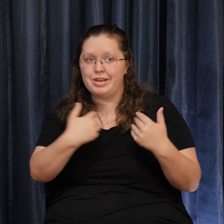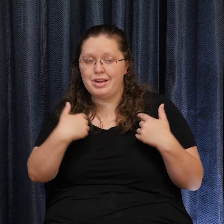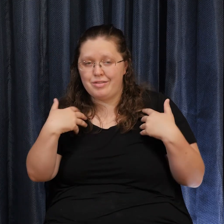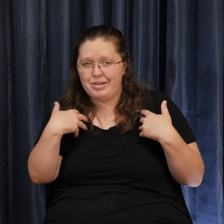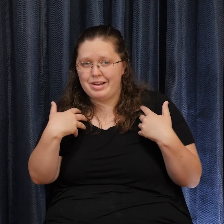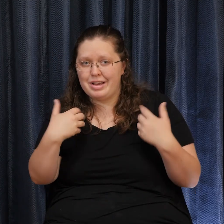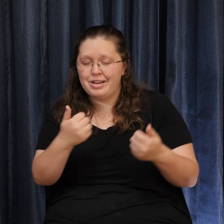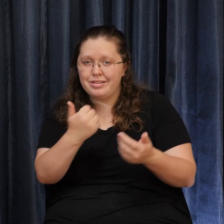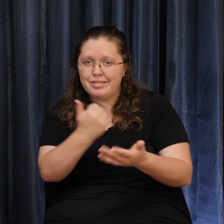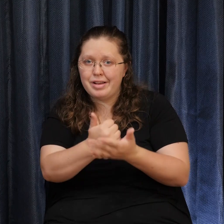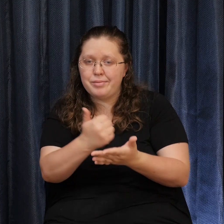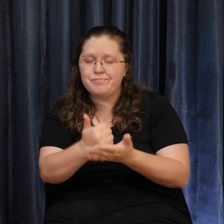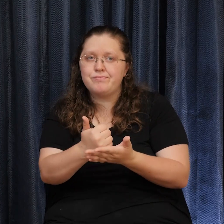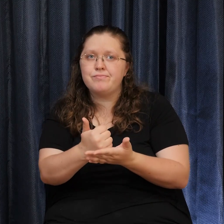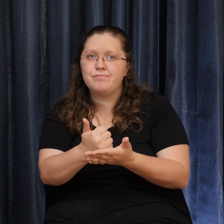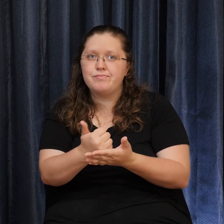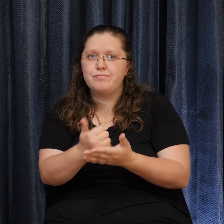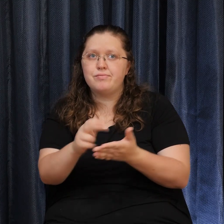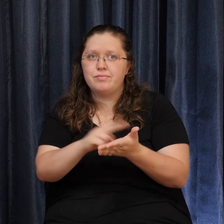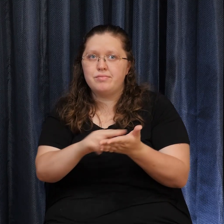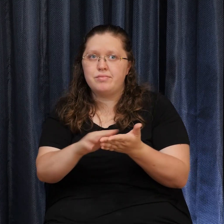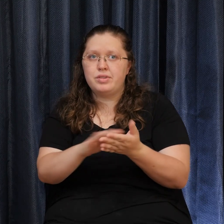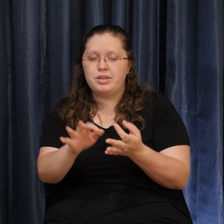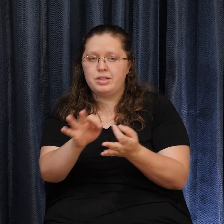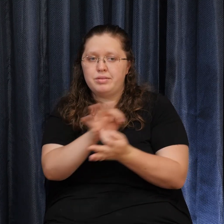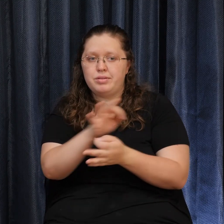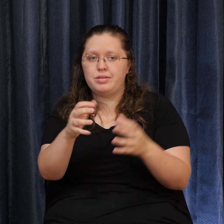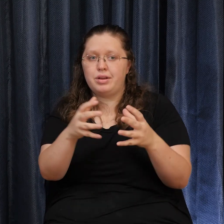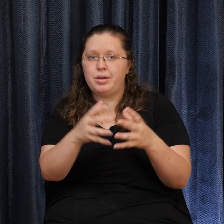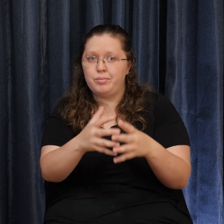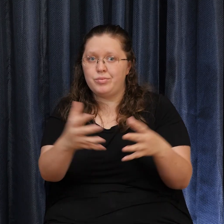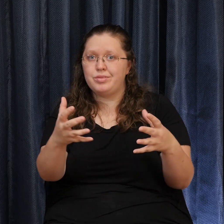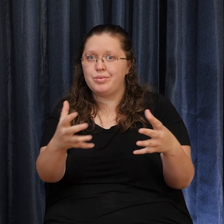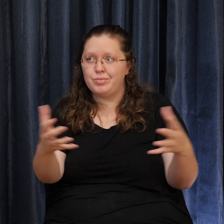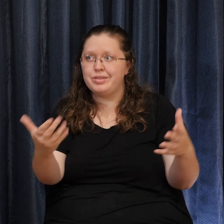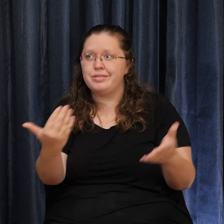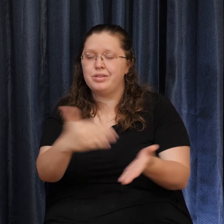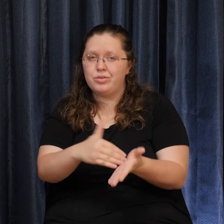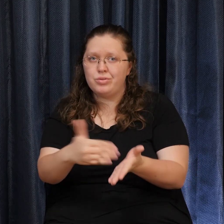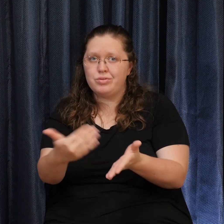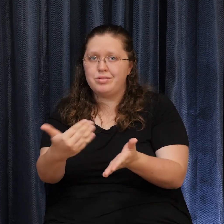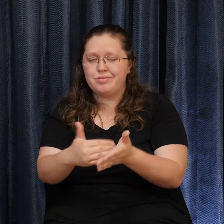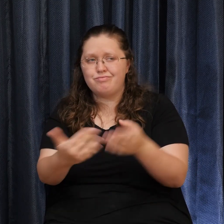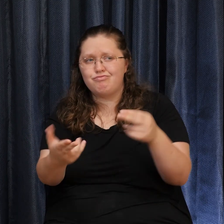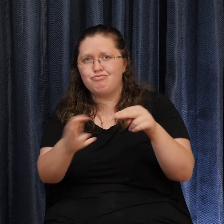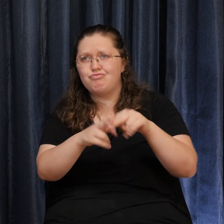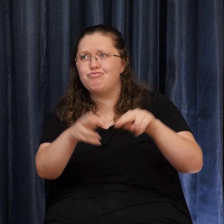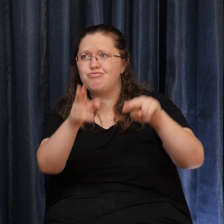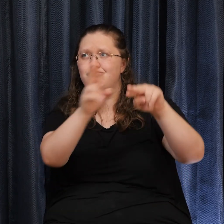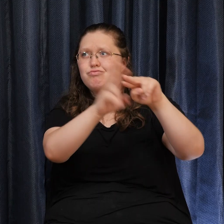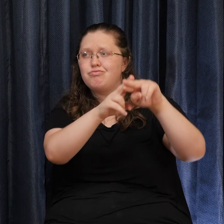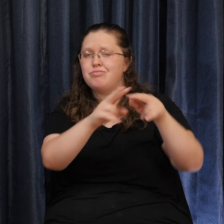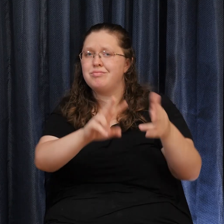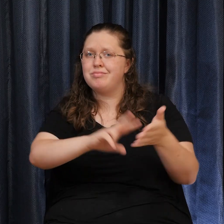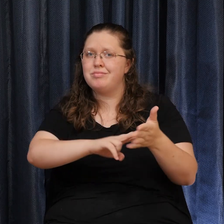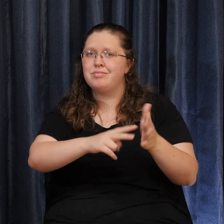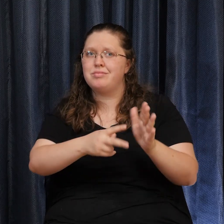That the Holy Spirit Multiplies it Over and Over and Over again And the Healing spreads